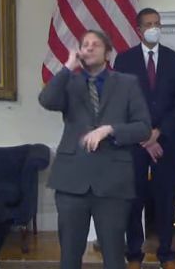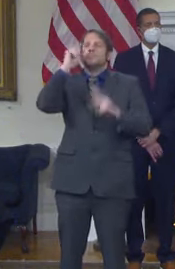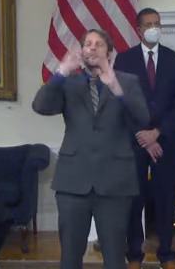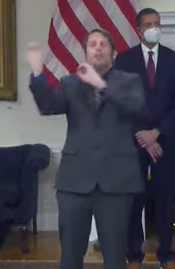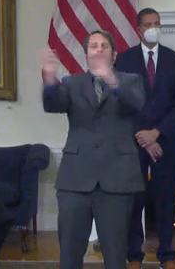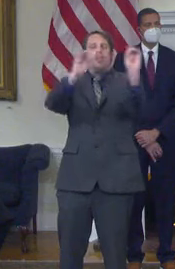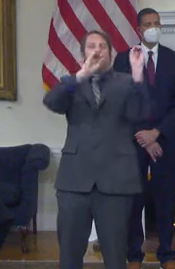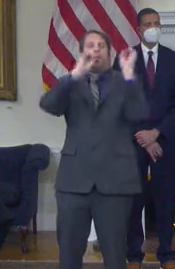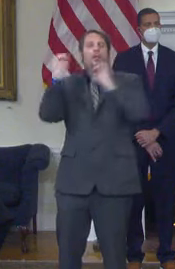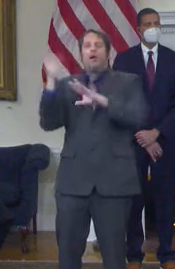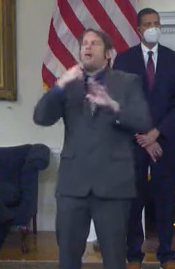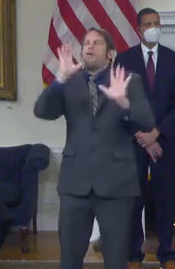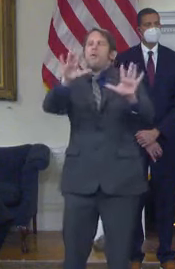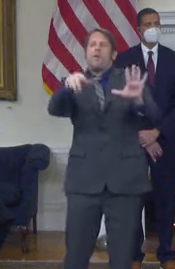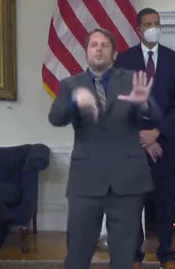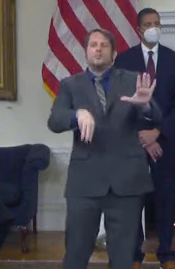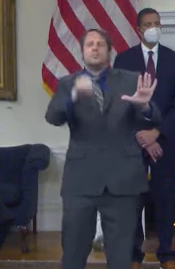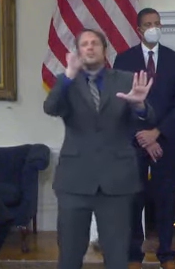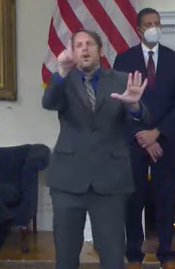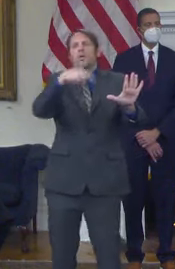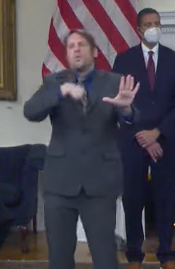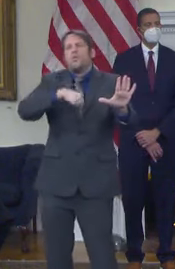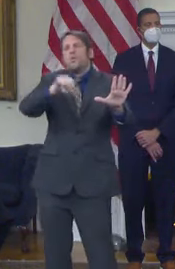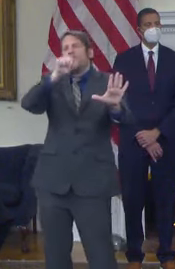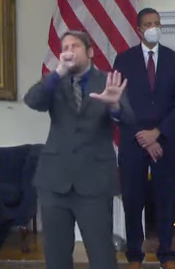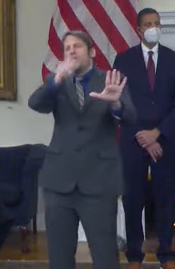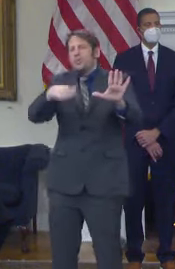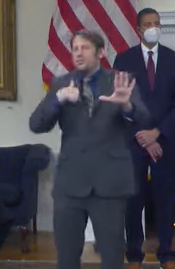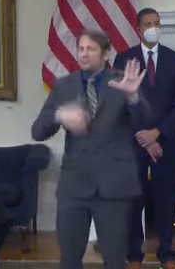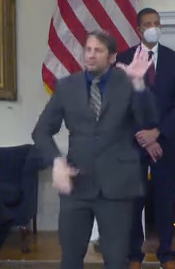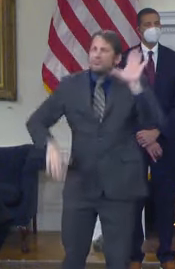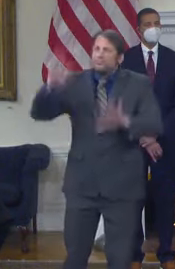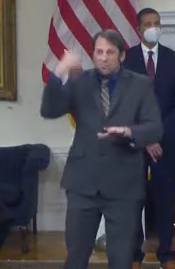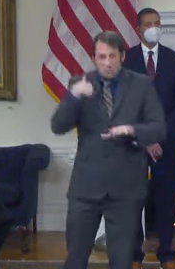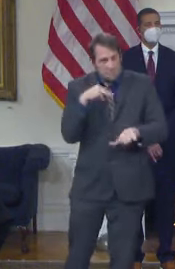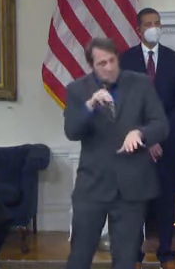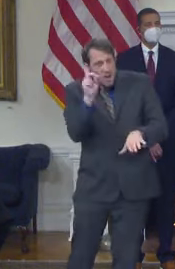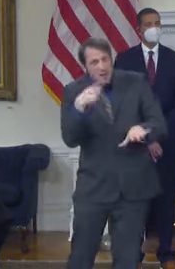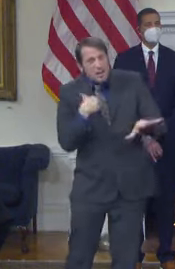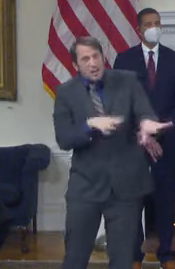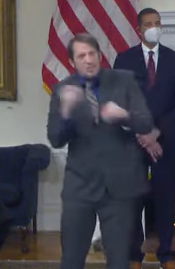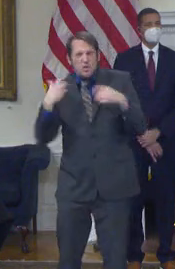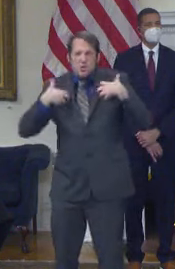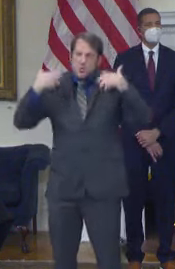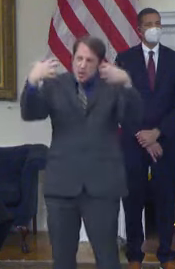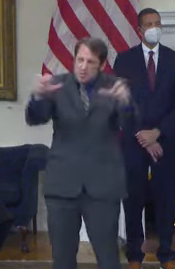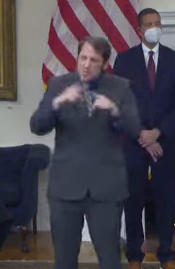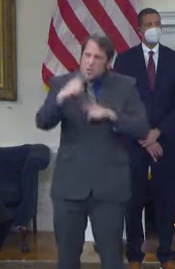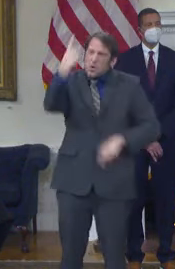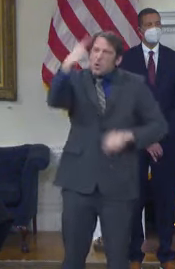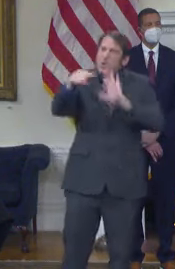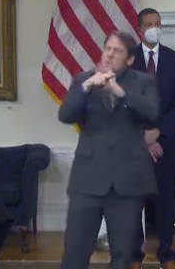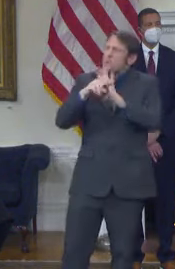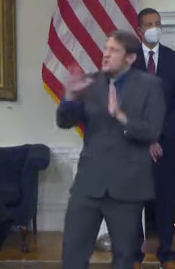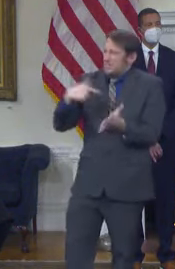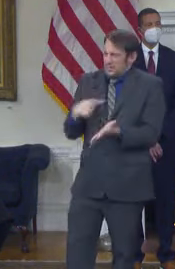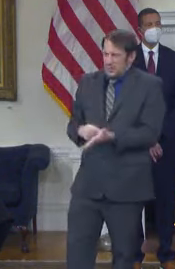life here, and I don't want to leave my kids and grandkids, but I just simply can't afford to stay here on a fixed income.